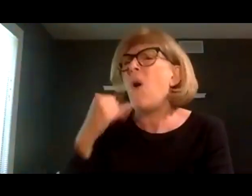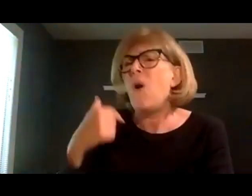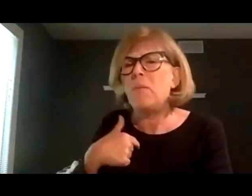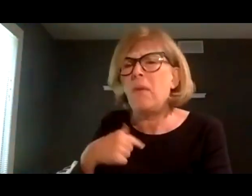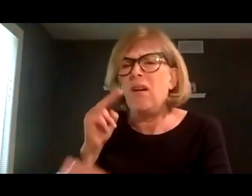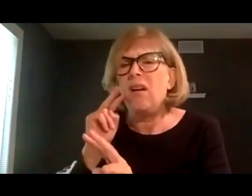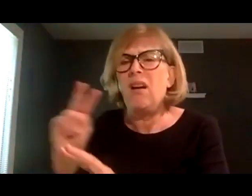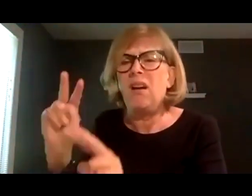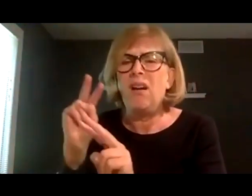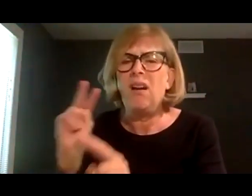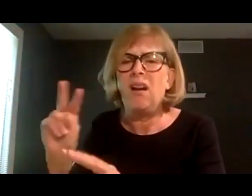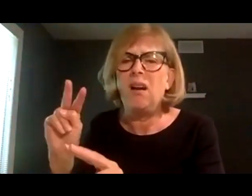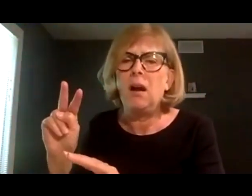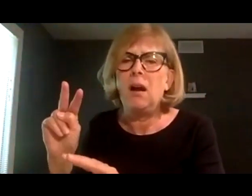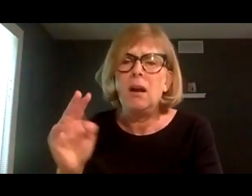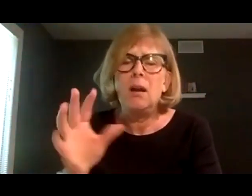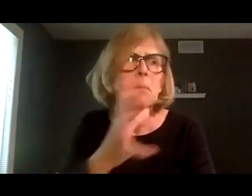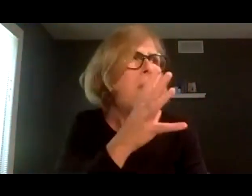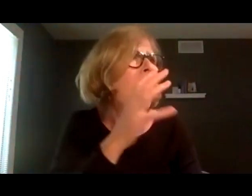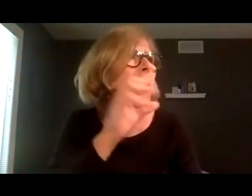I wish I could call